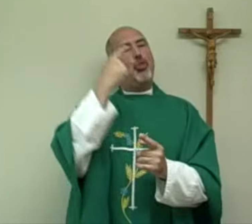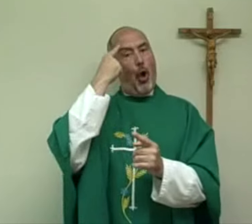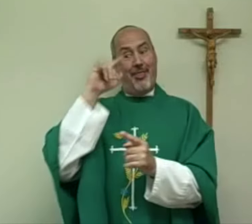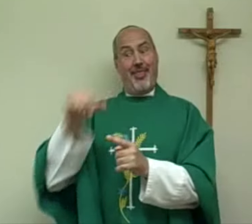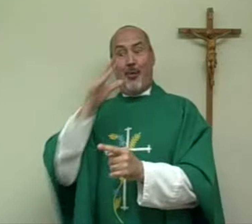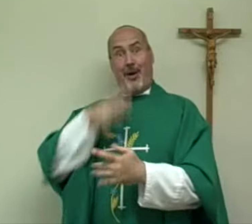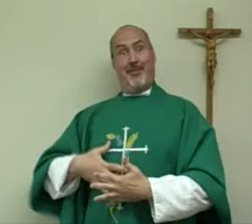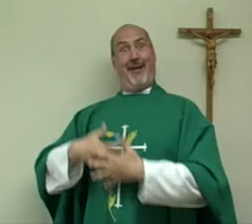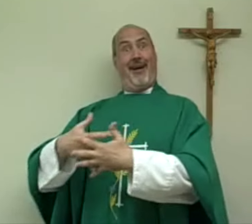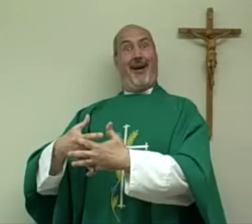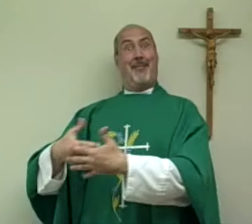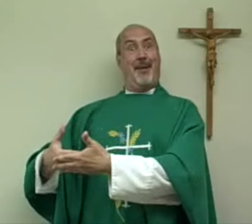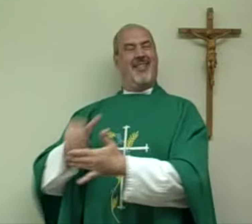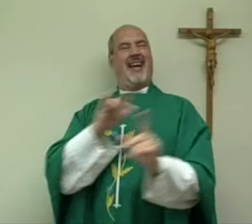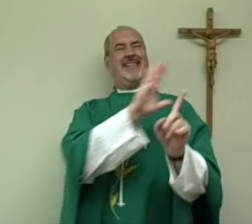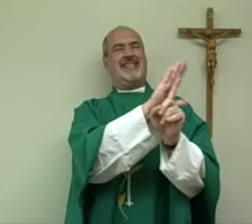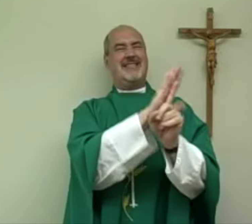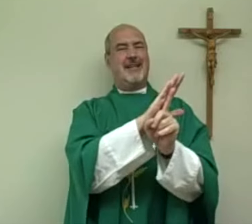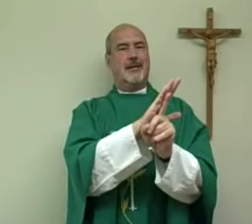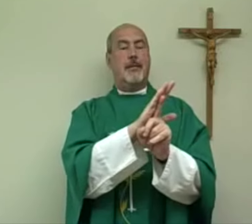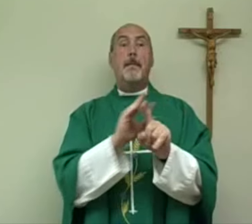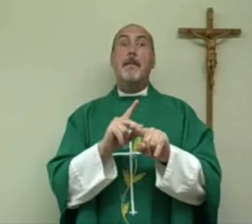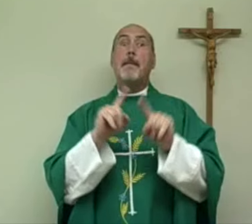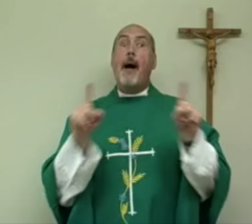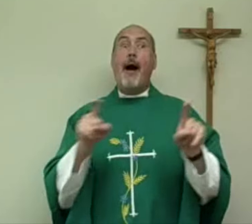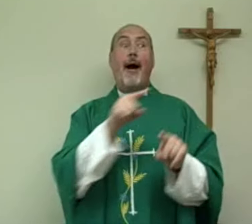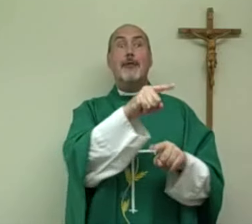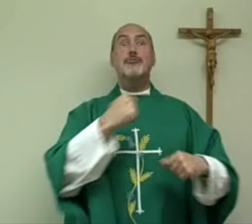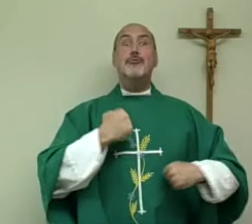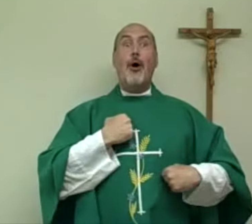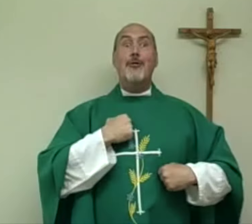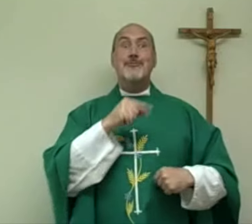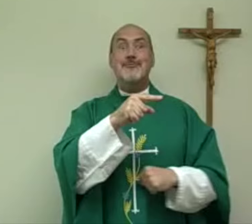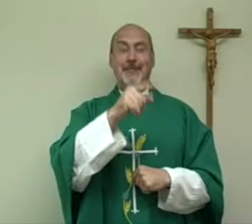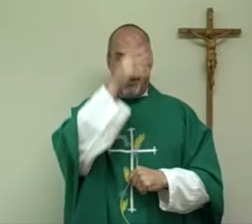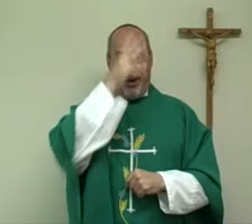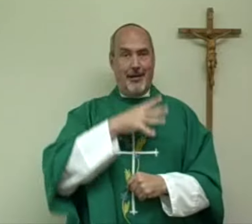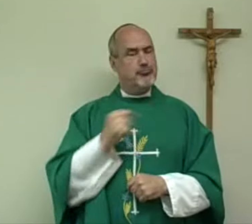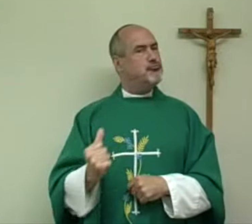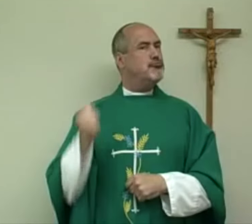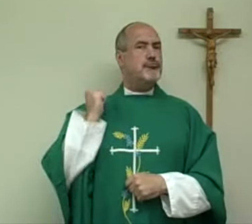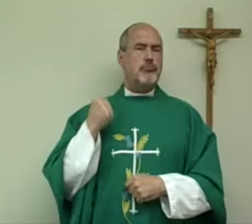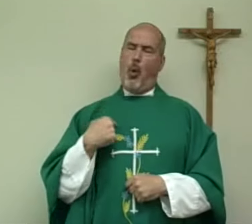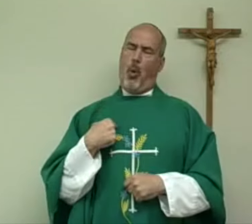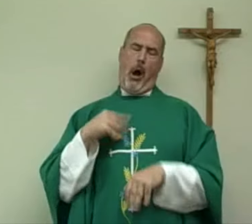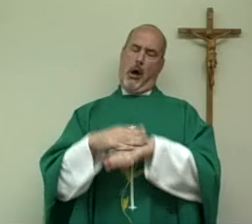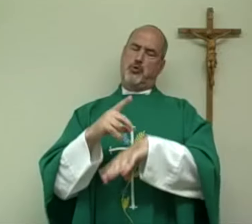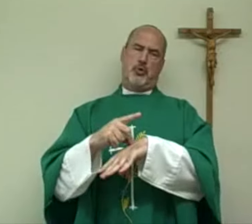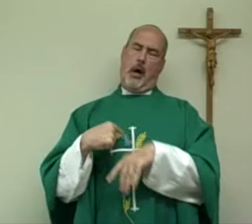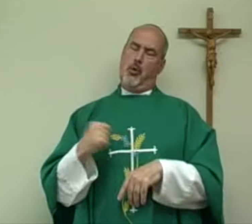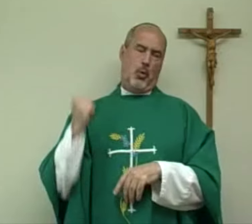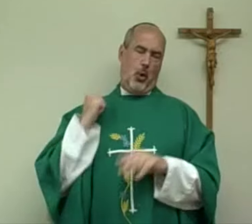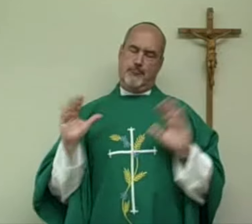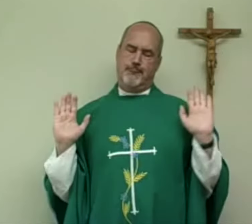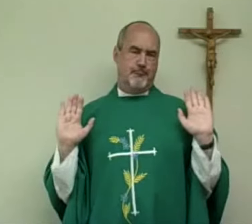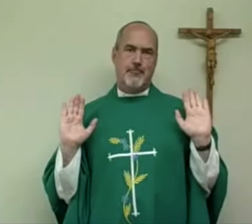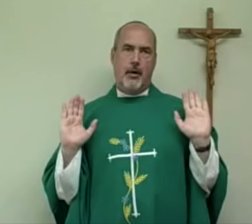King David hoped that the soldier would sleep with his wife, and then he could say that the baby belonged to the soldier,